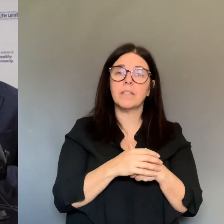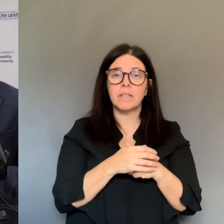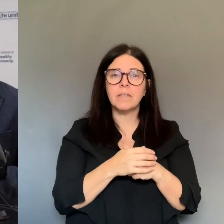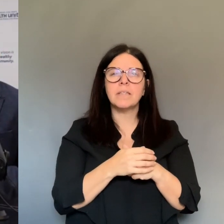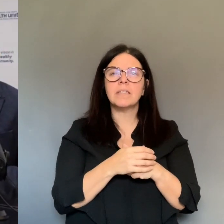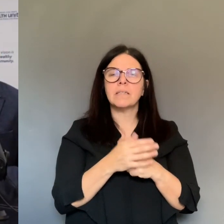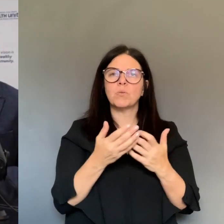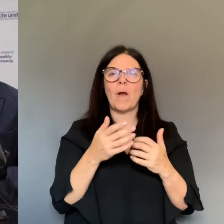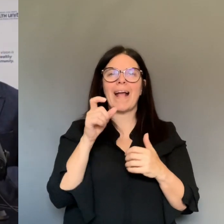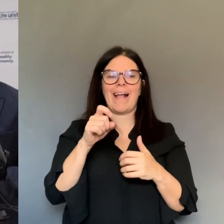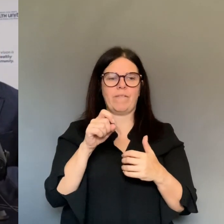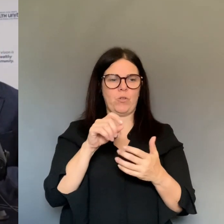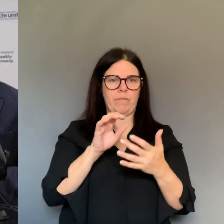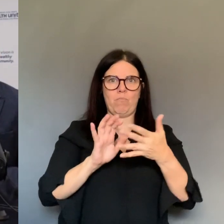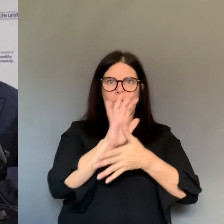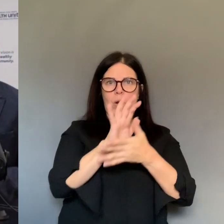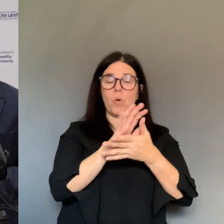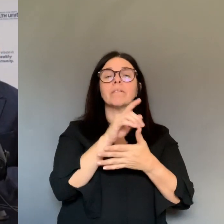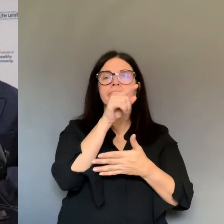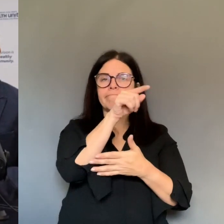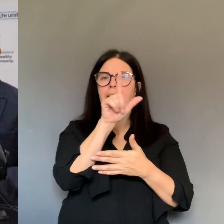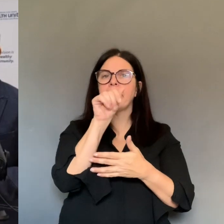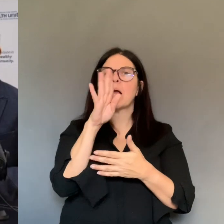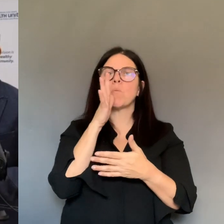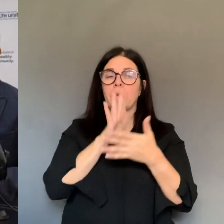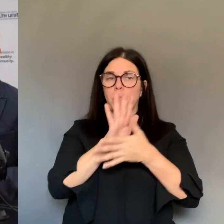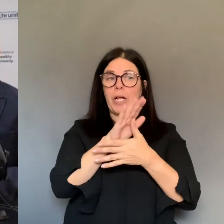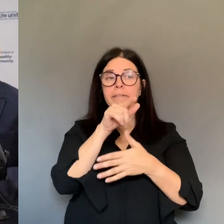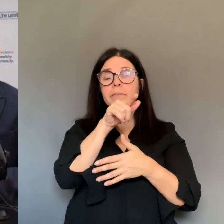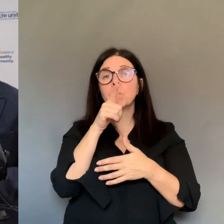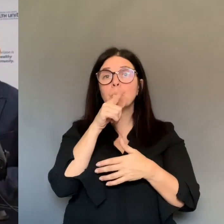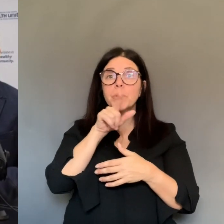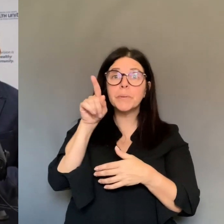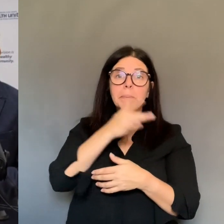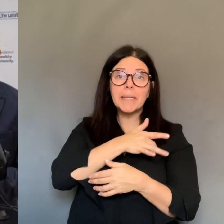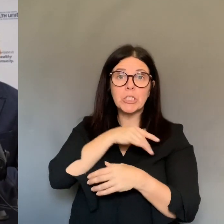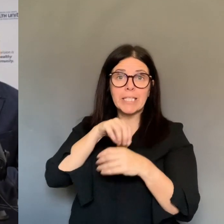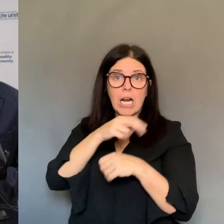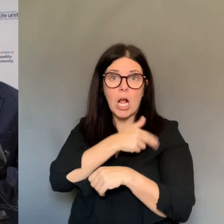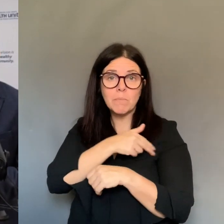should be able to get the results back in 24 to 48 hours for all those individuals.